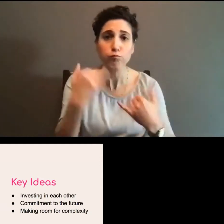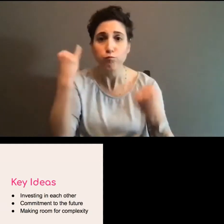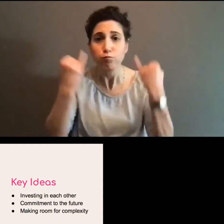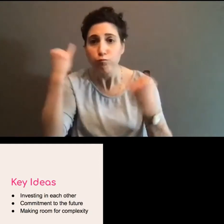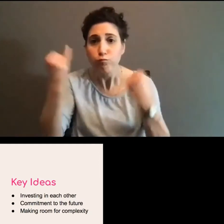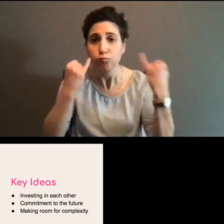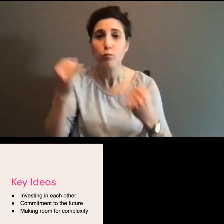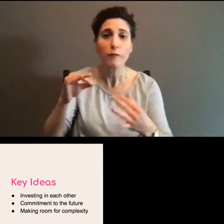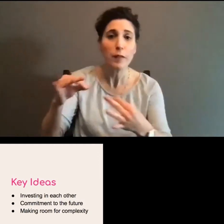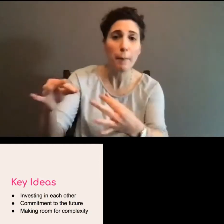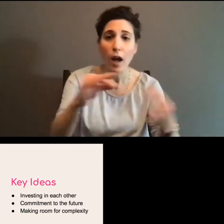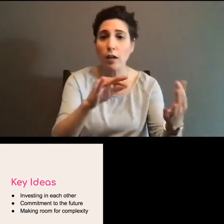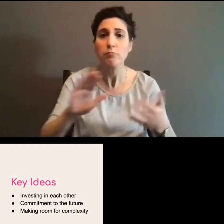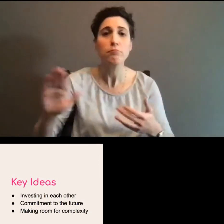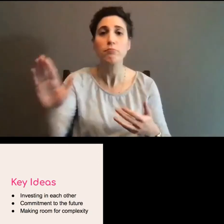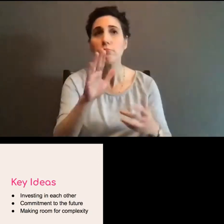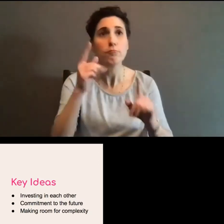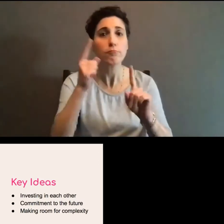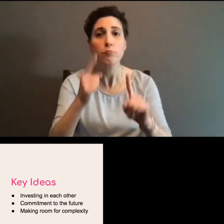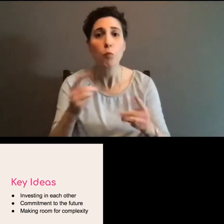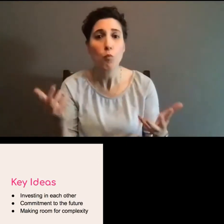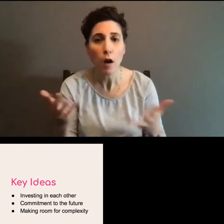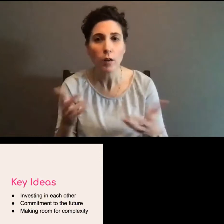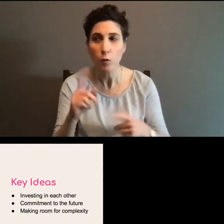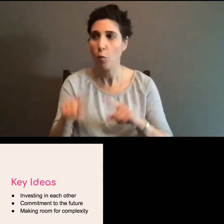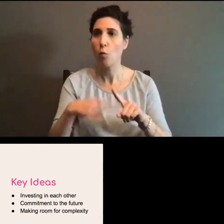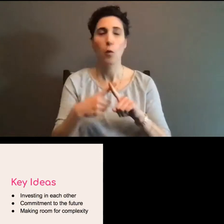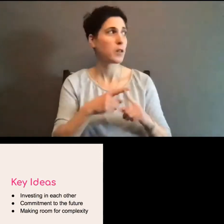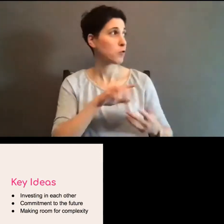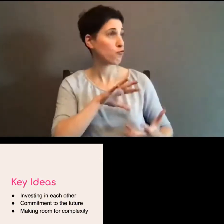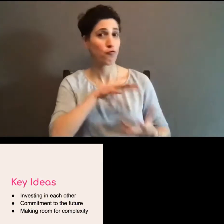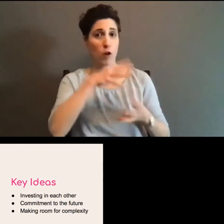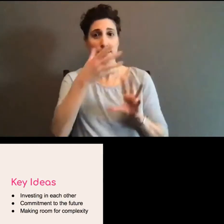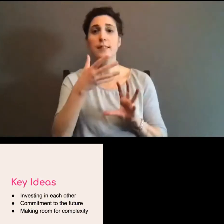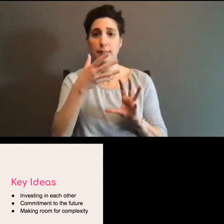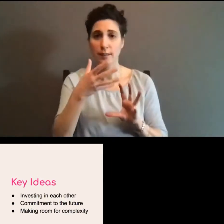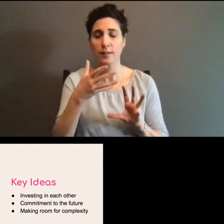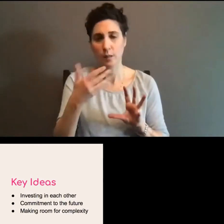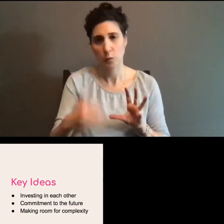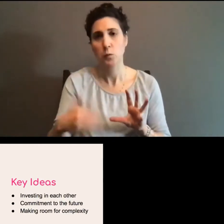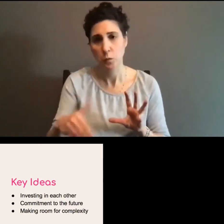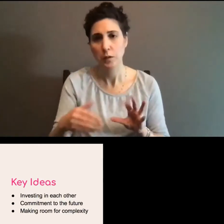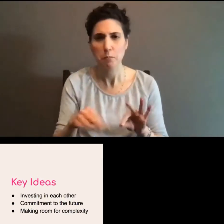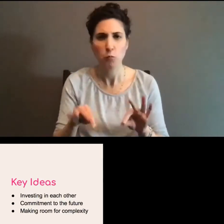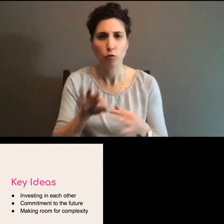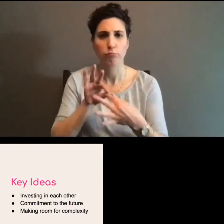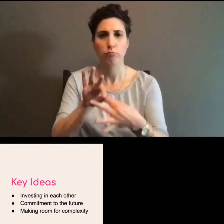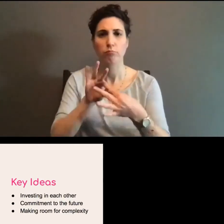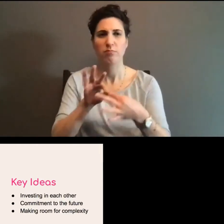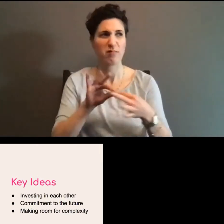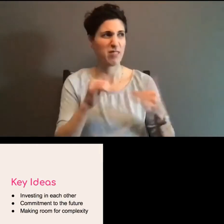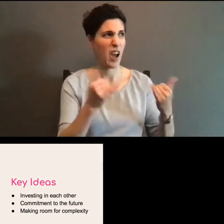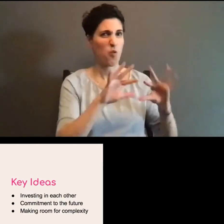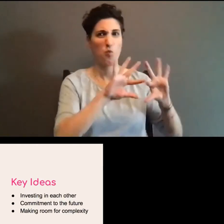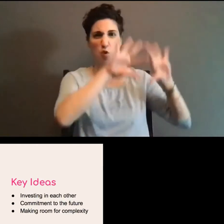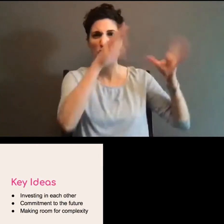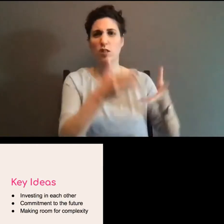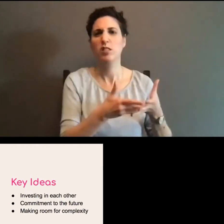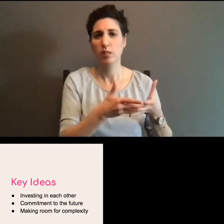they want. Um, especially in times of crisis, which to be crass, I feel like in the world we live in times of crisis